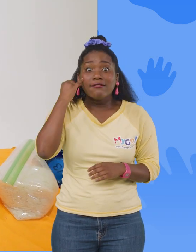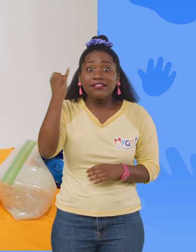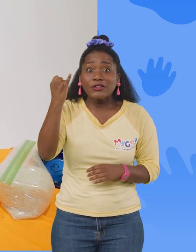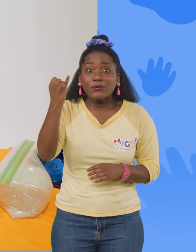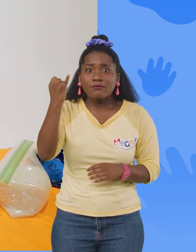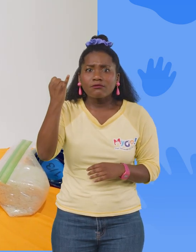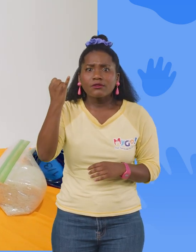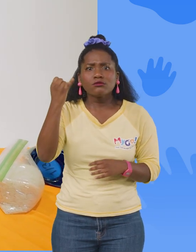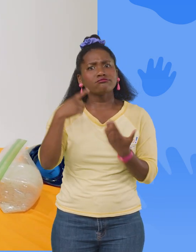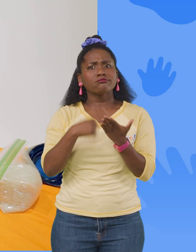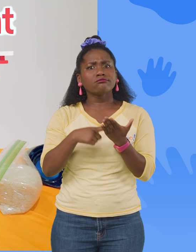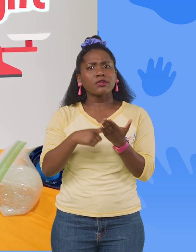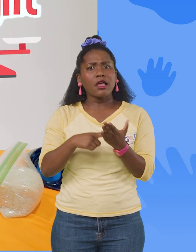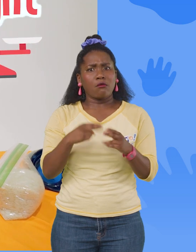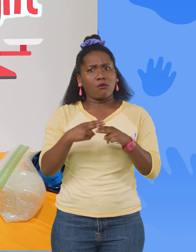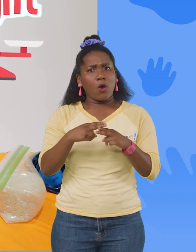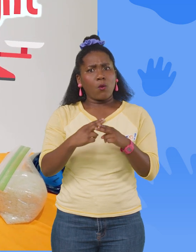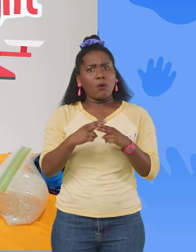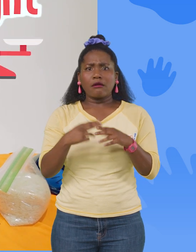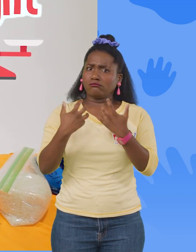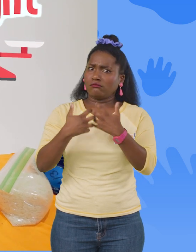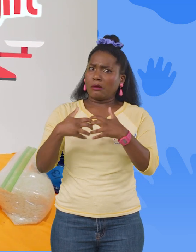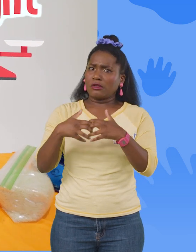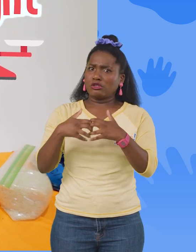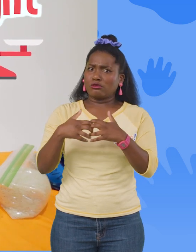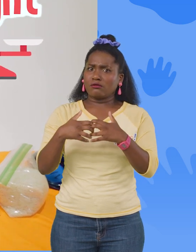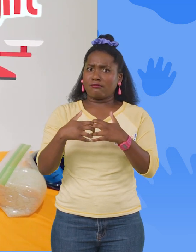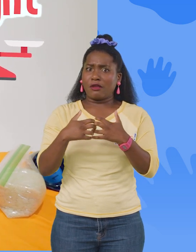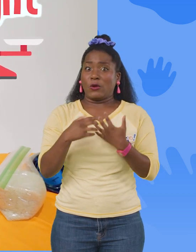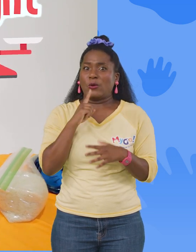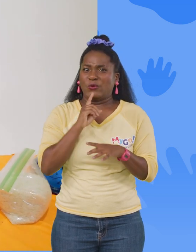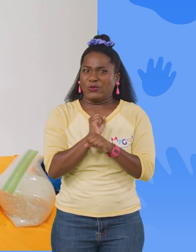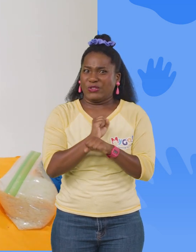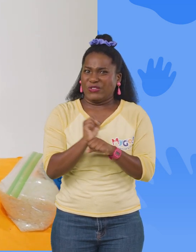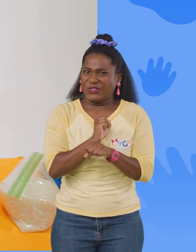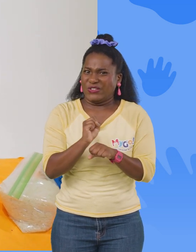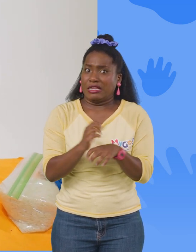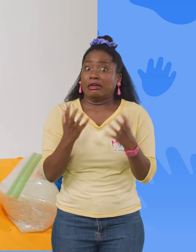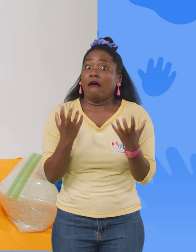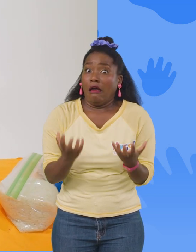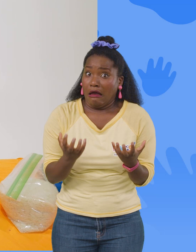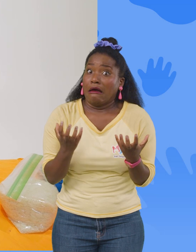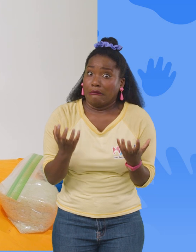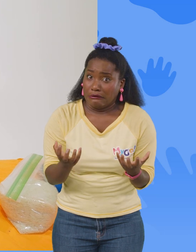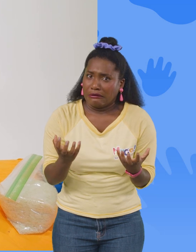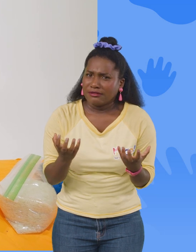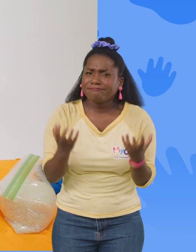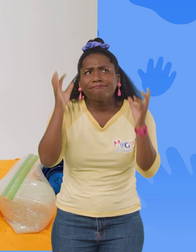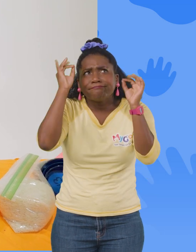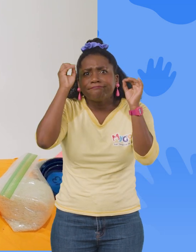Since we're talking about weight and machines are really, really, really heavy. Let me think about a machine